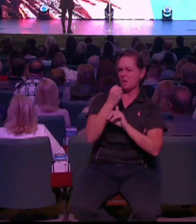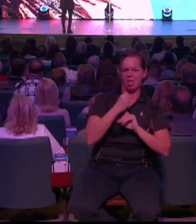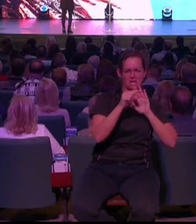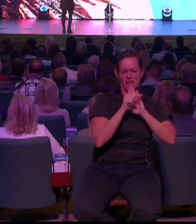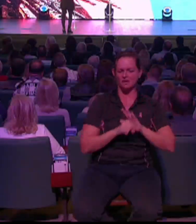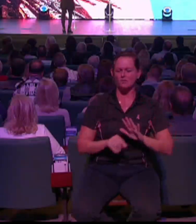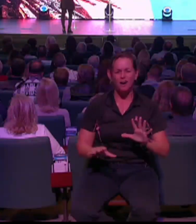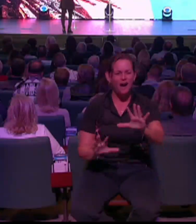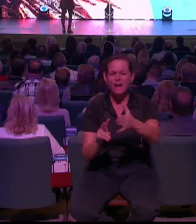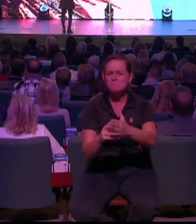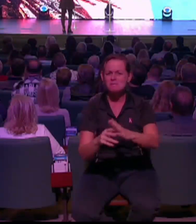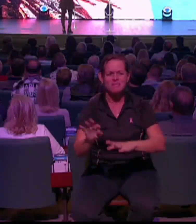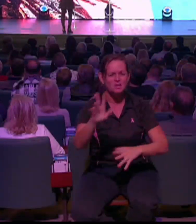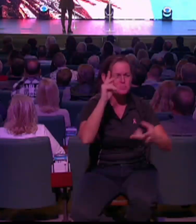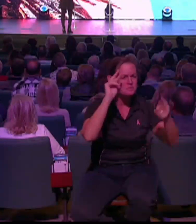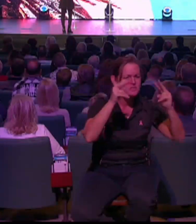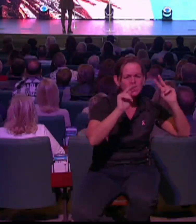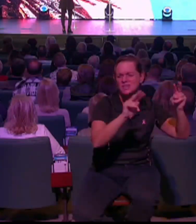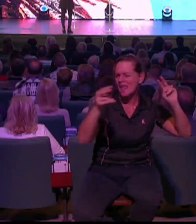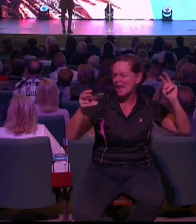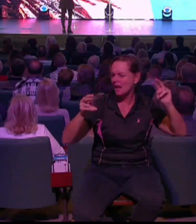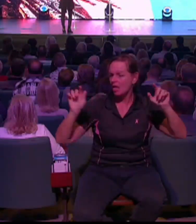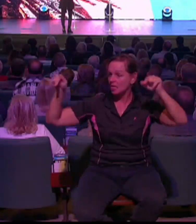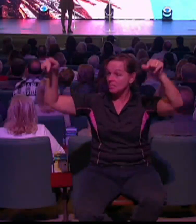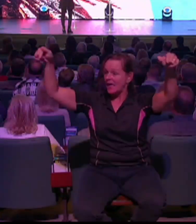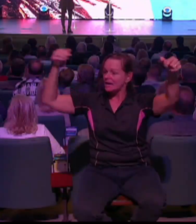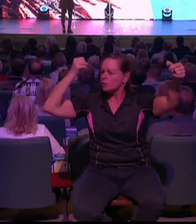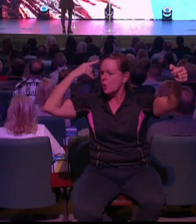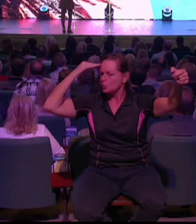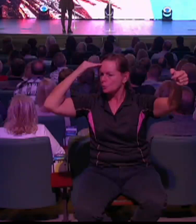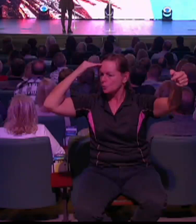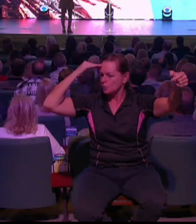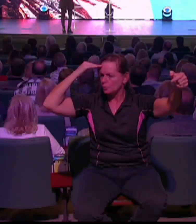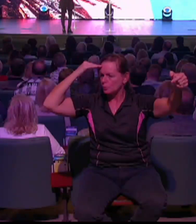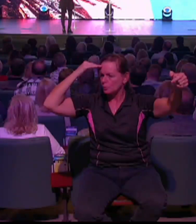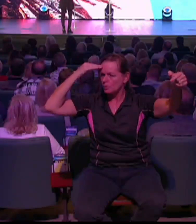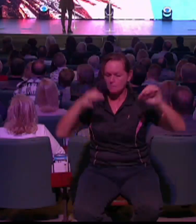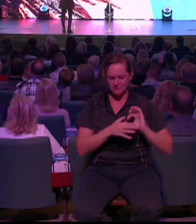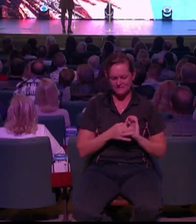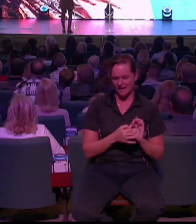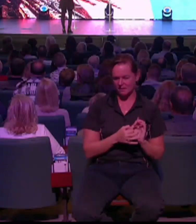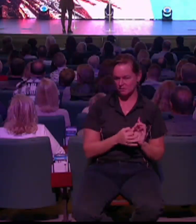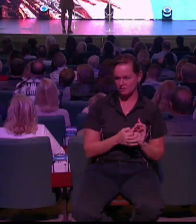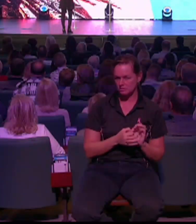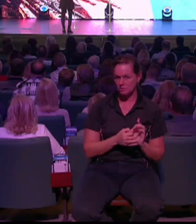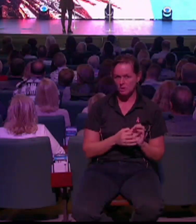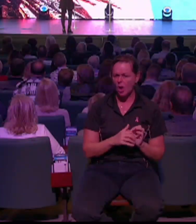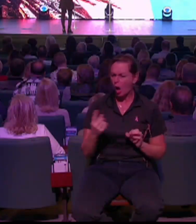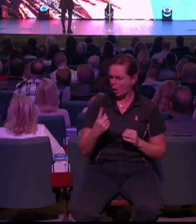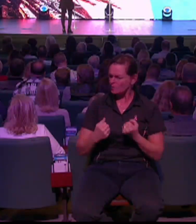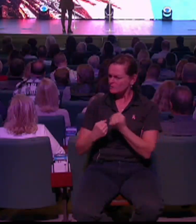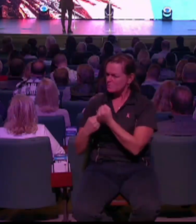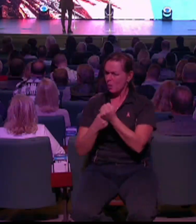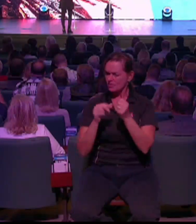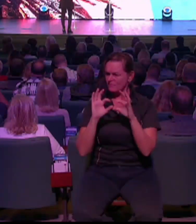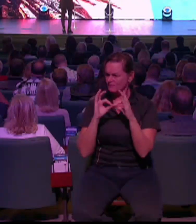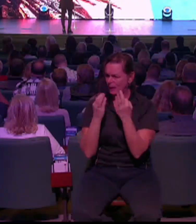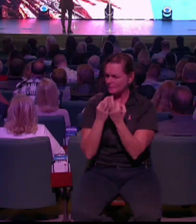lesson from the Godfather, never go against the family. Does the church need to change? Does she need to grow? Absolutely.